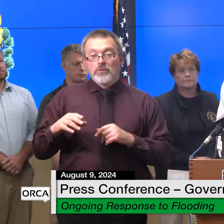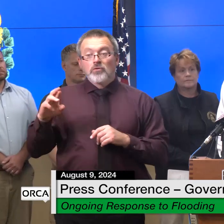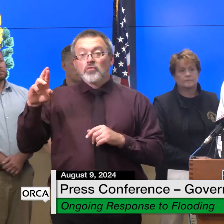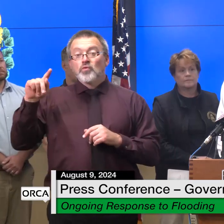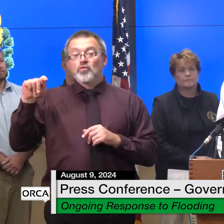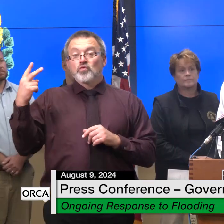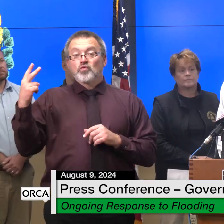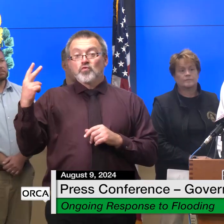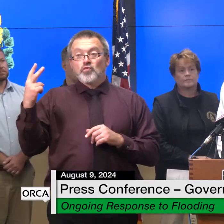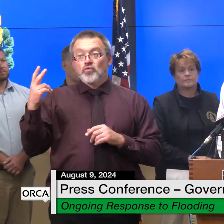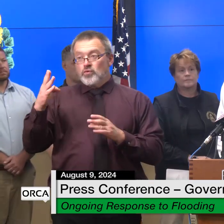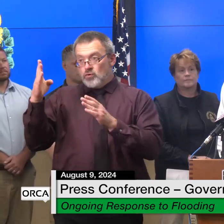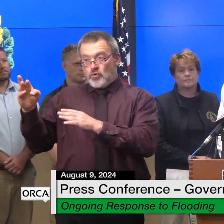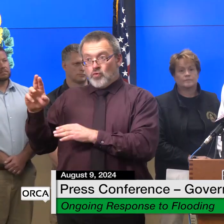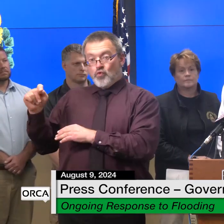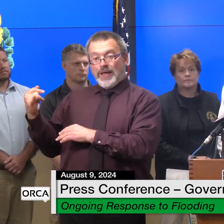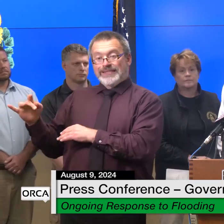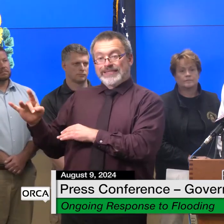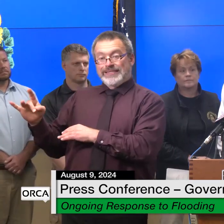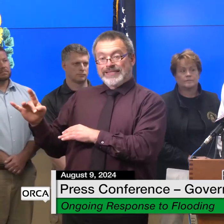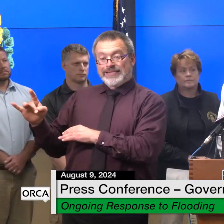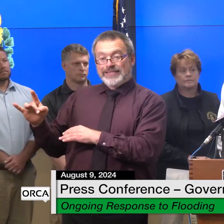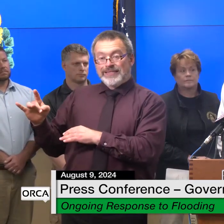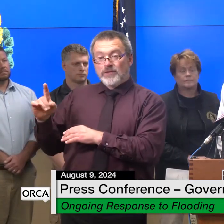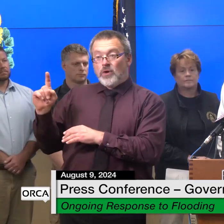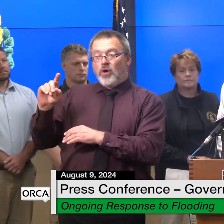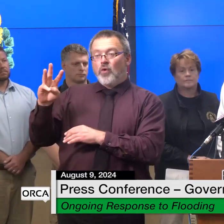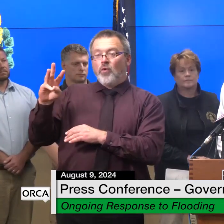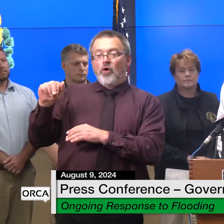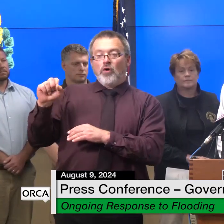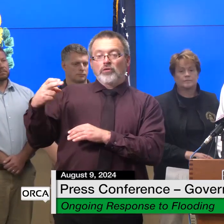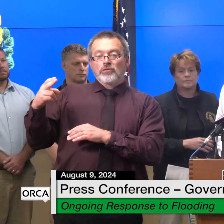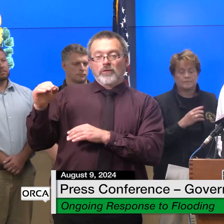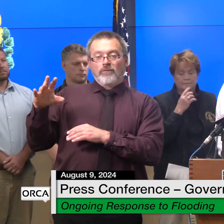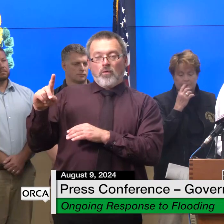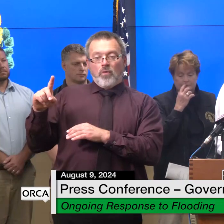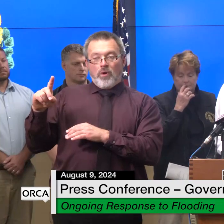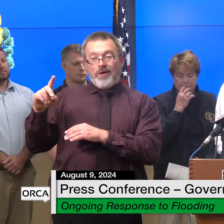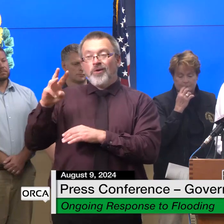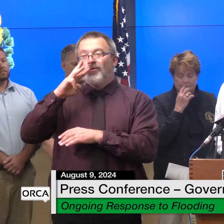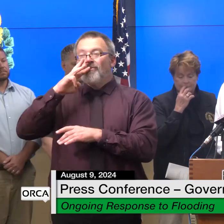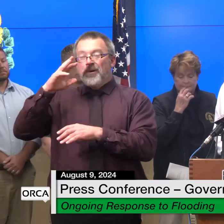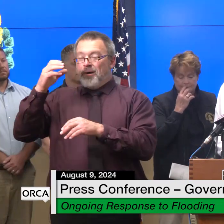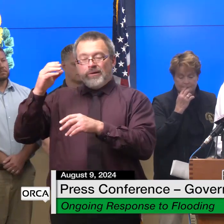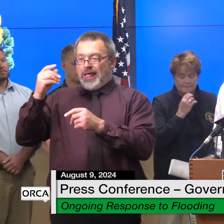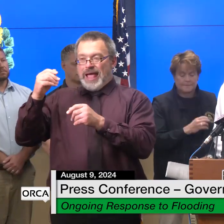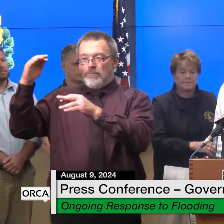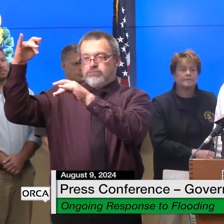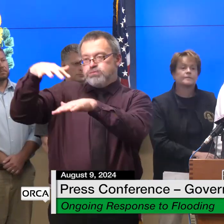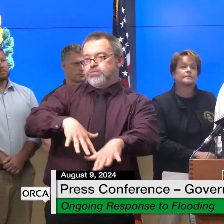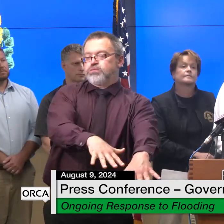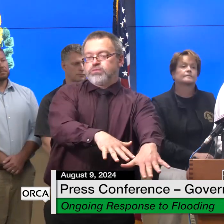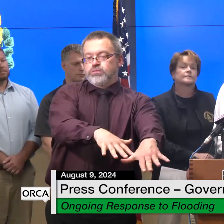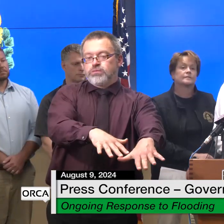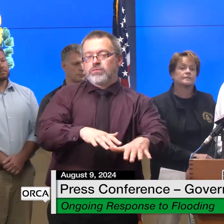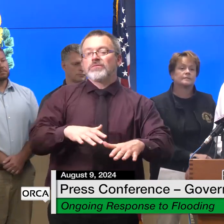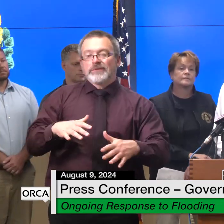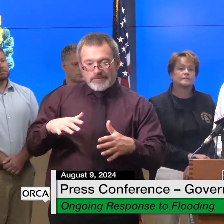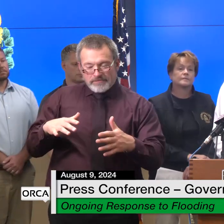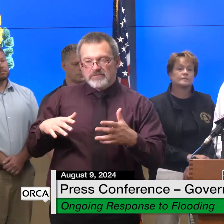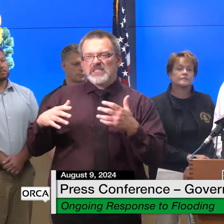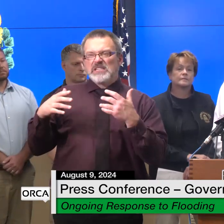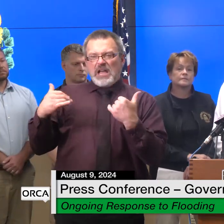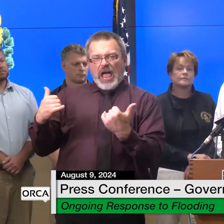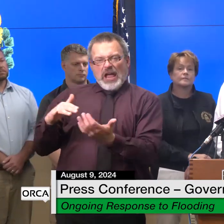there was a mudslide onto route 2 u.s route 2 excuse me we are now clearing that mudslide